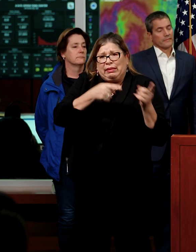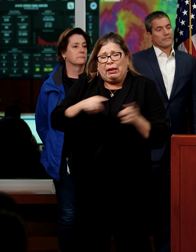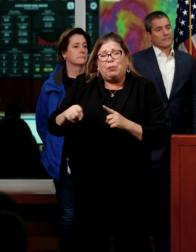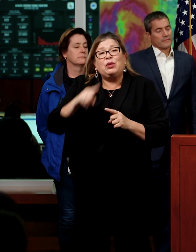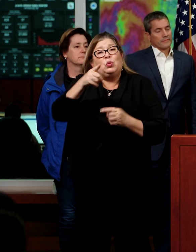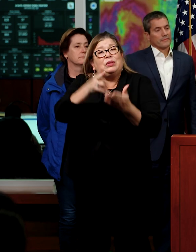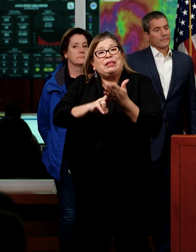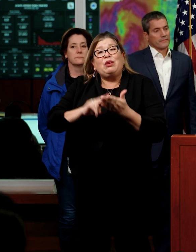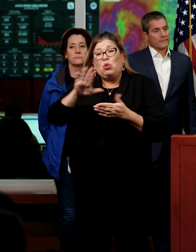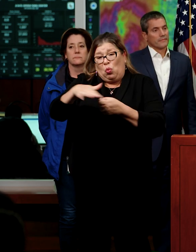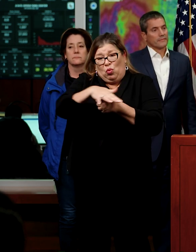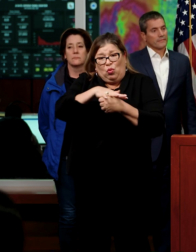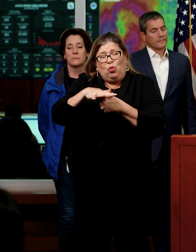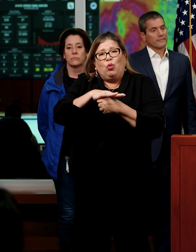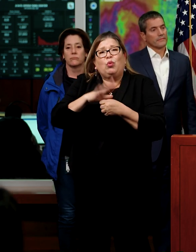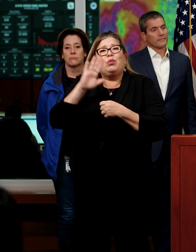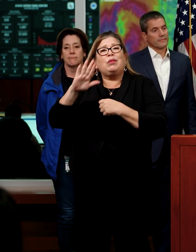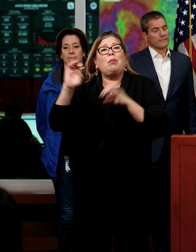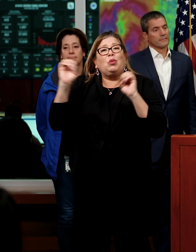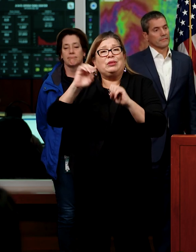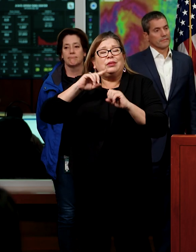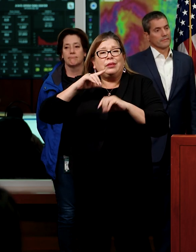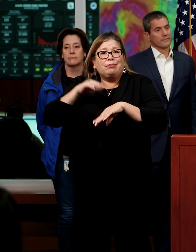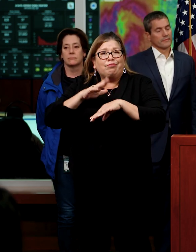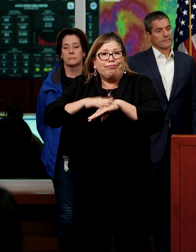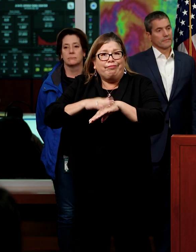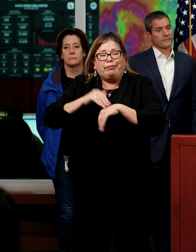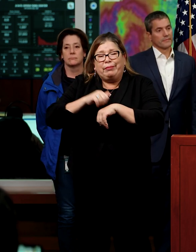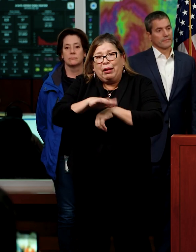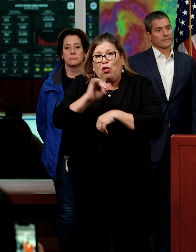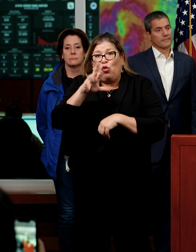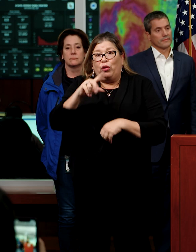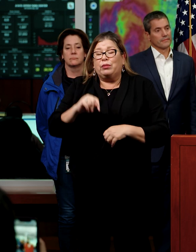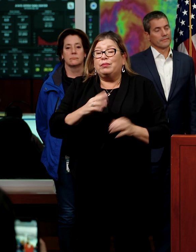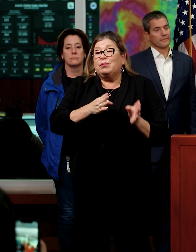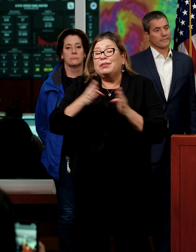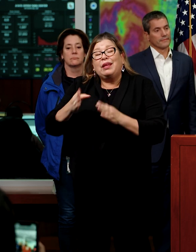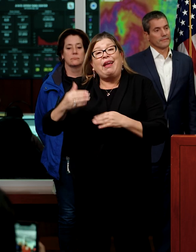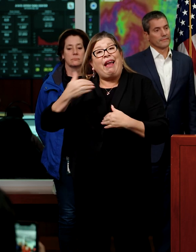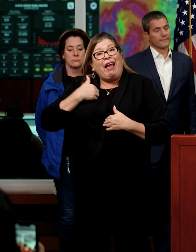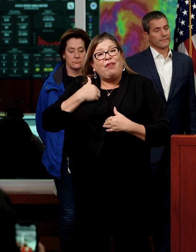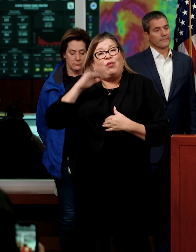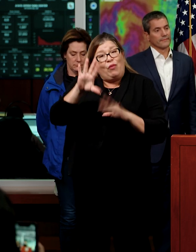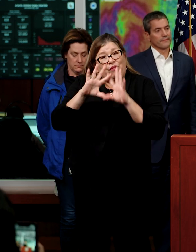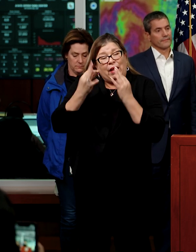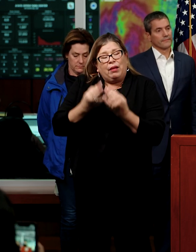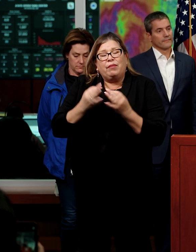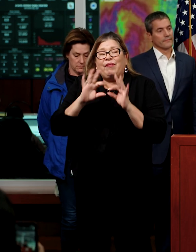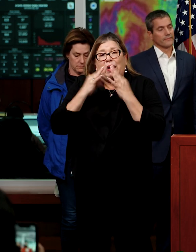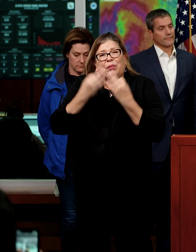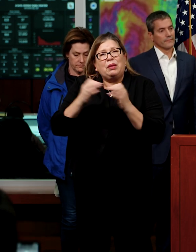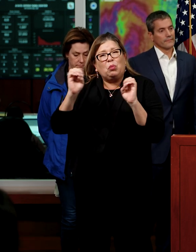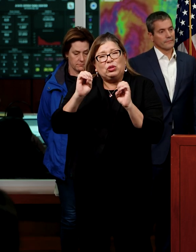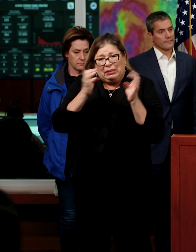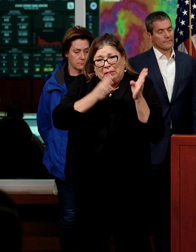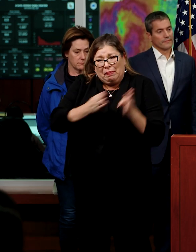county. Have a family emergency plan, and know your emergency evacuation routes.